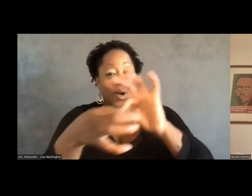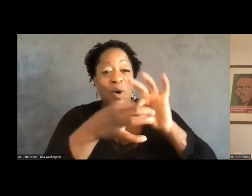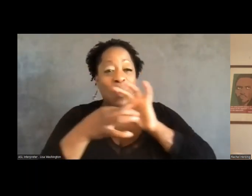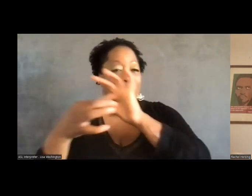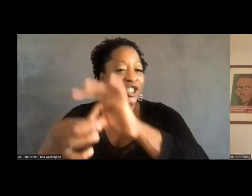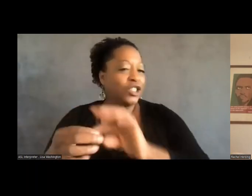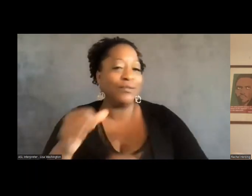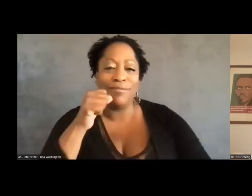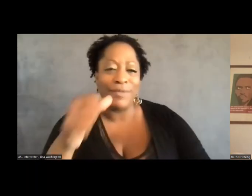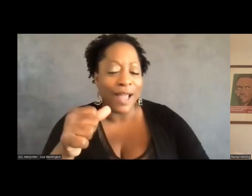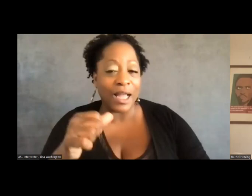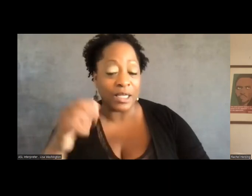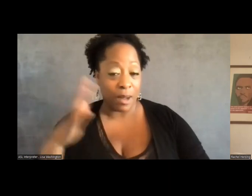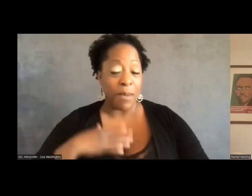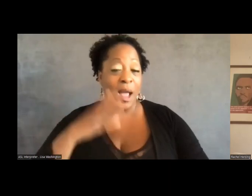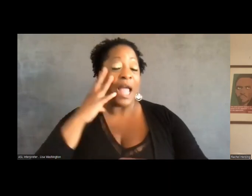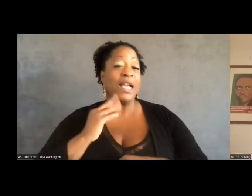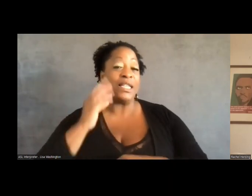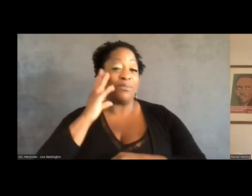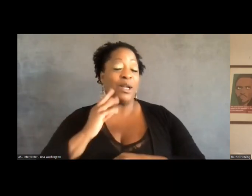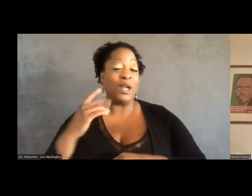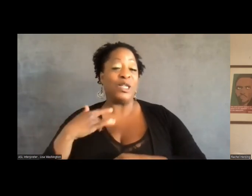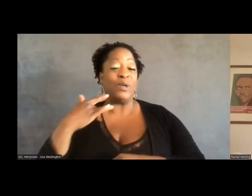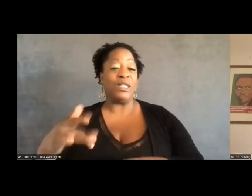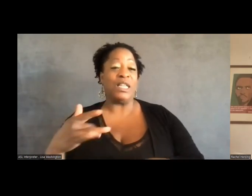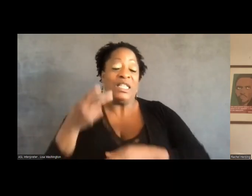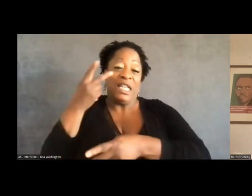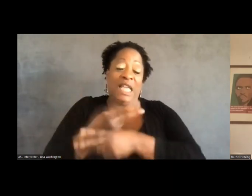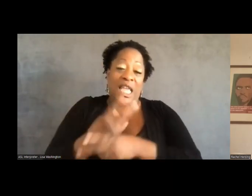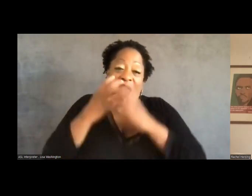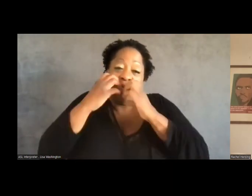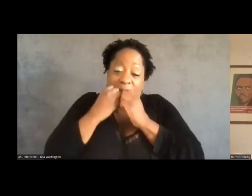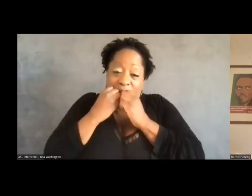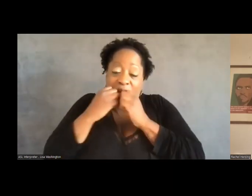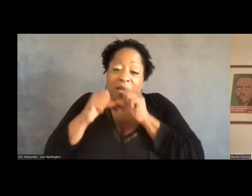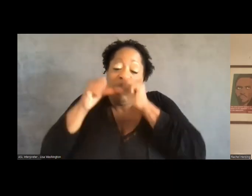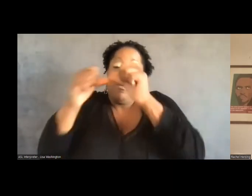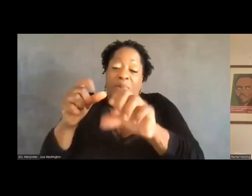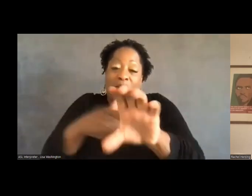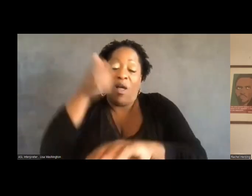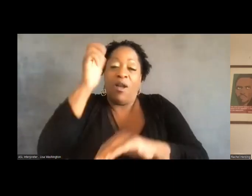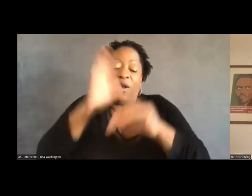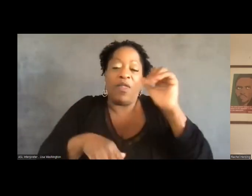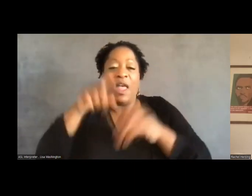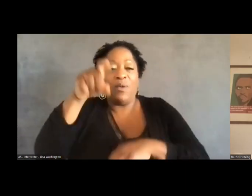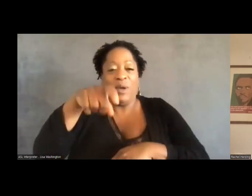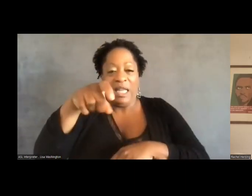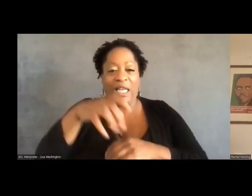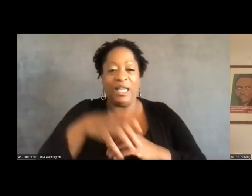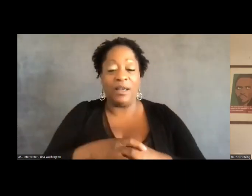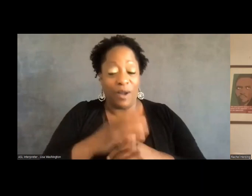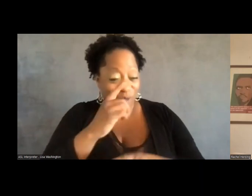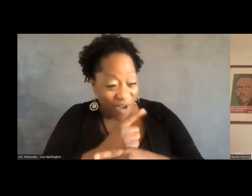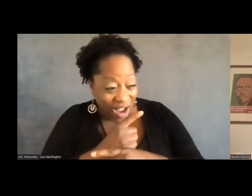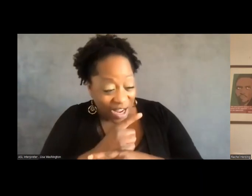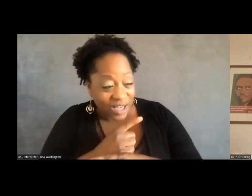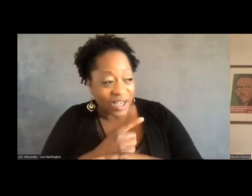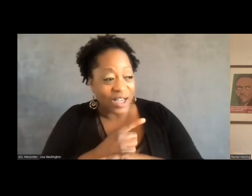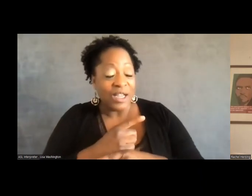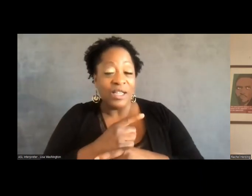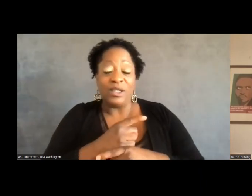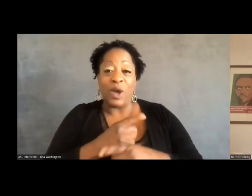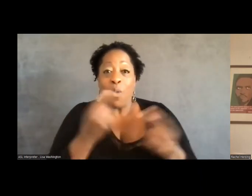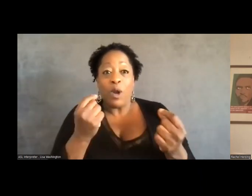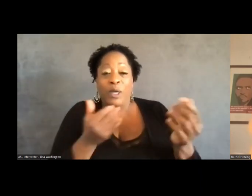And in my experience, we hang on to coalitions frequently much longer than we need to, right? And so it's like, well, what should we do